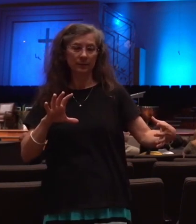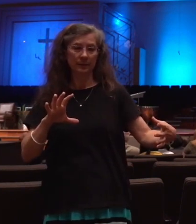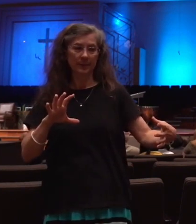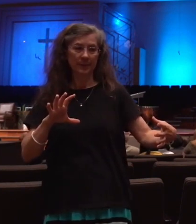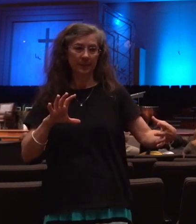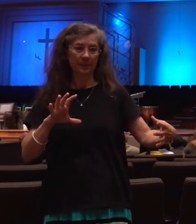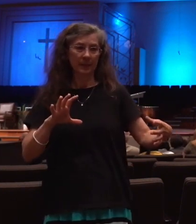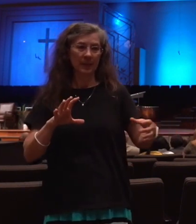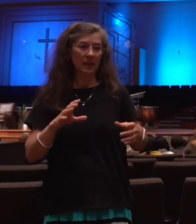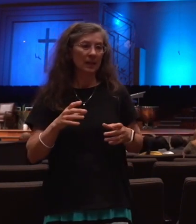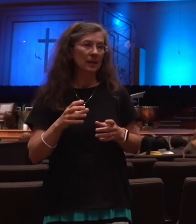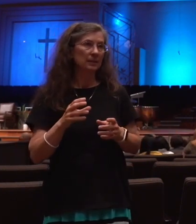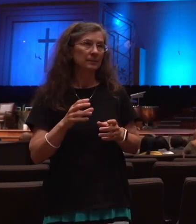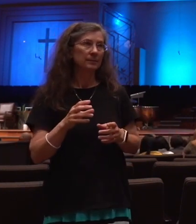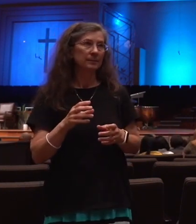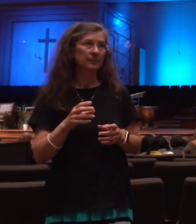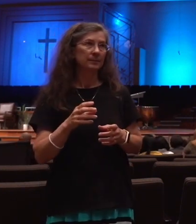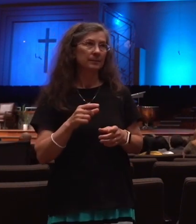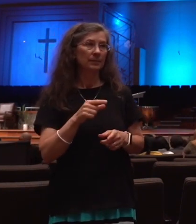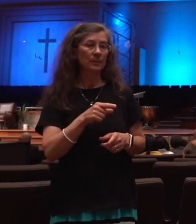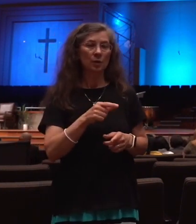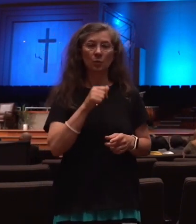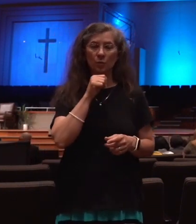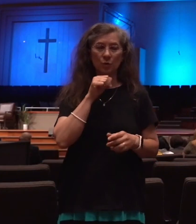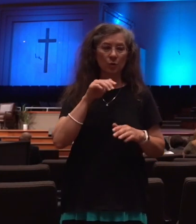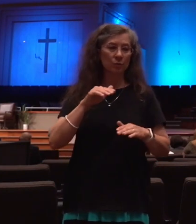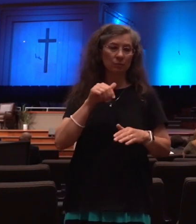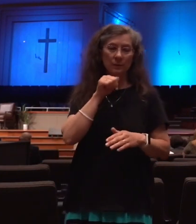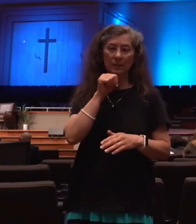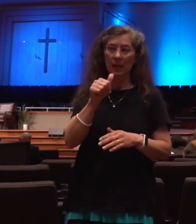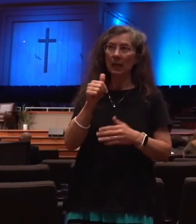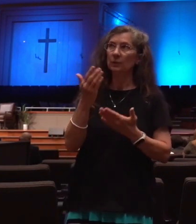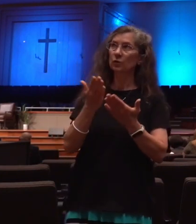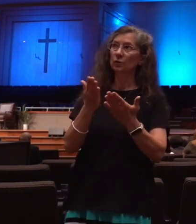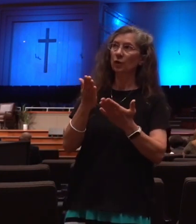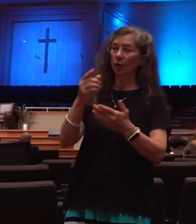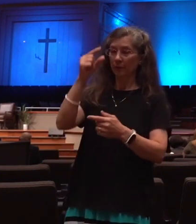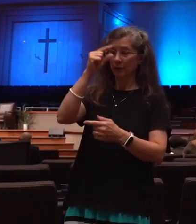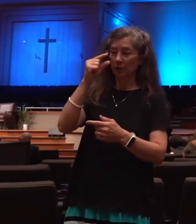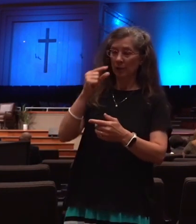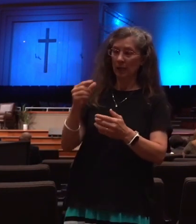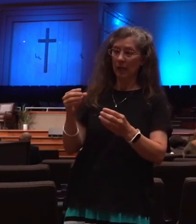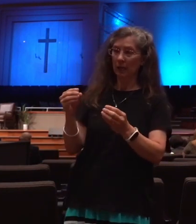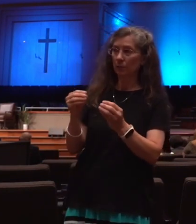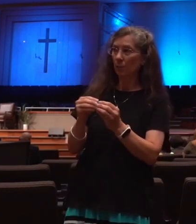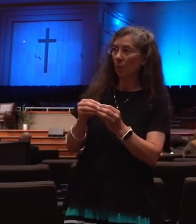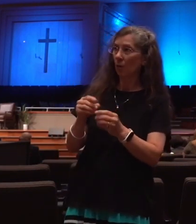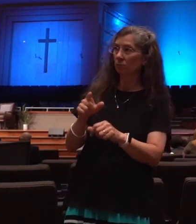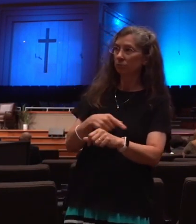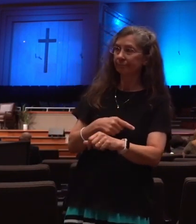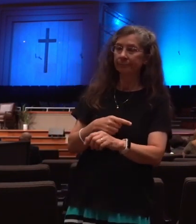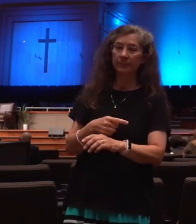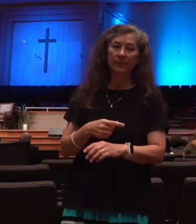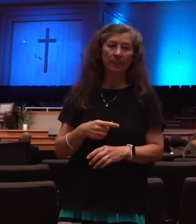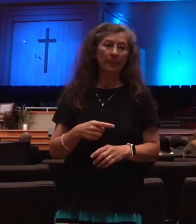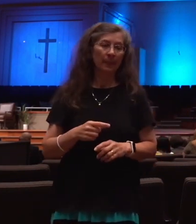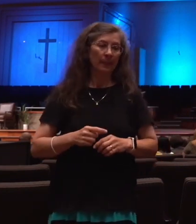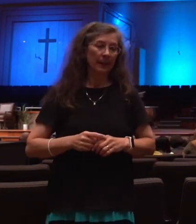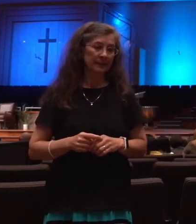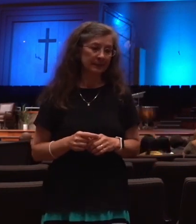no more serve themselves of him. But they shall serve the Lord their God and David their king, whom I will